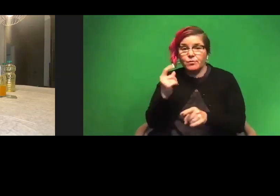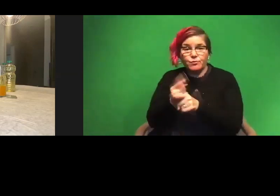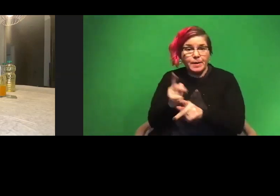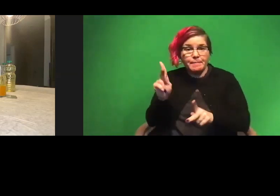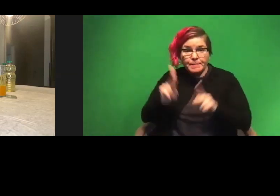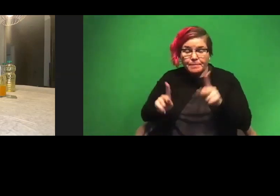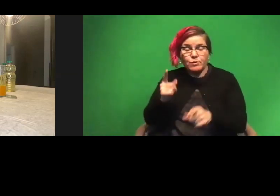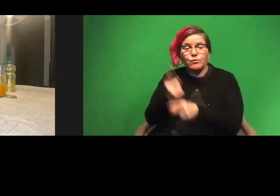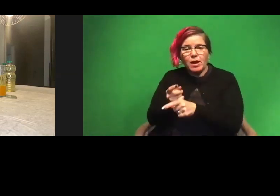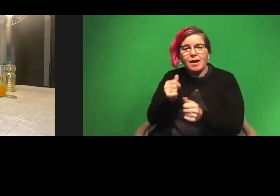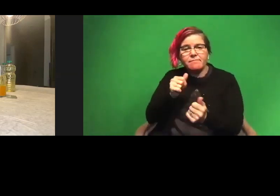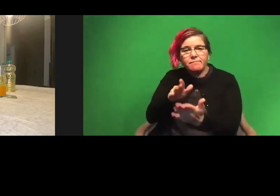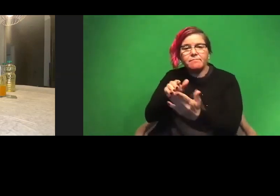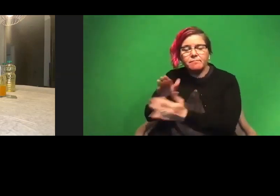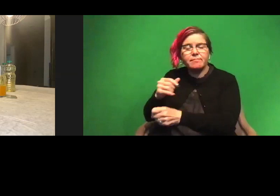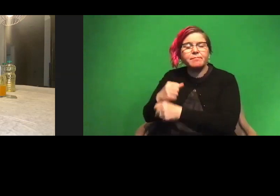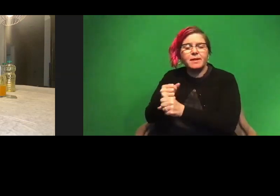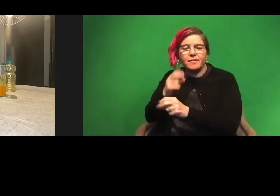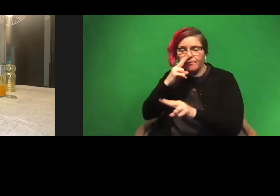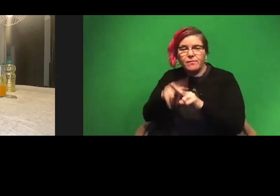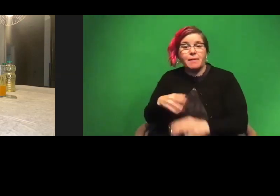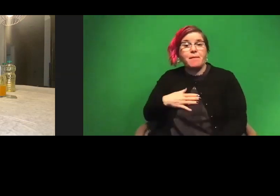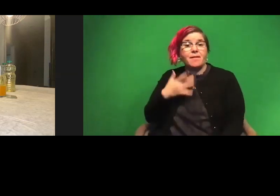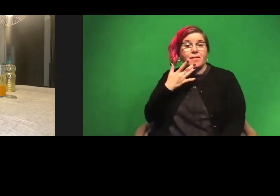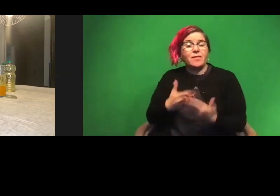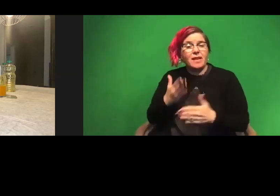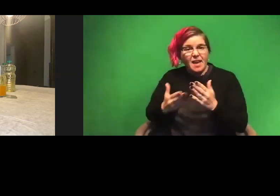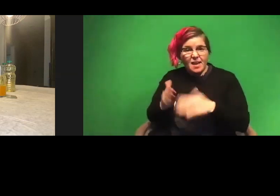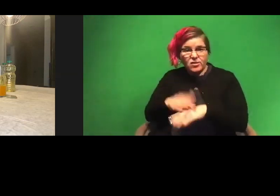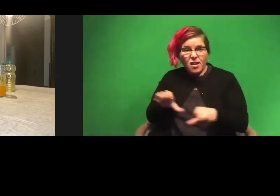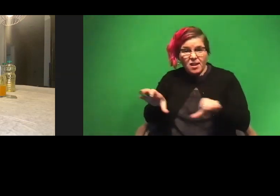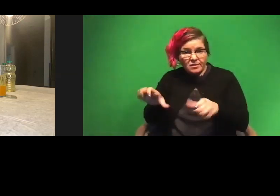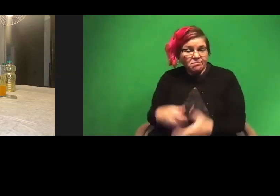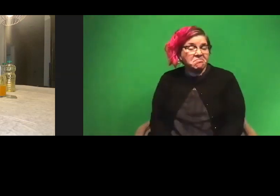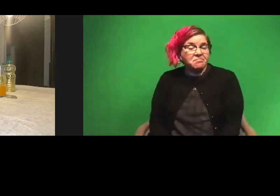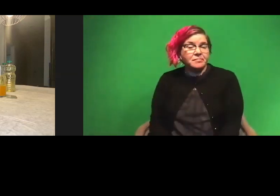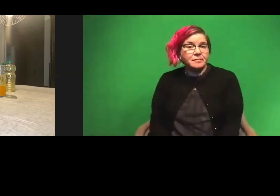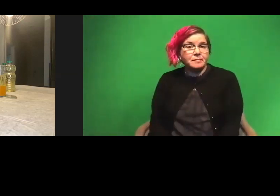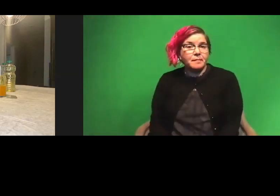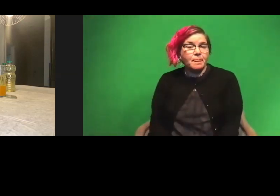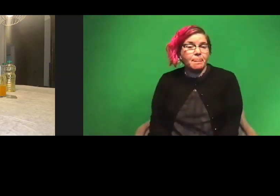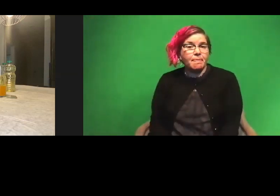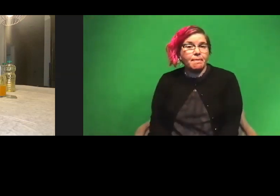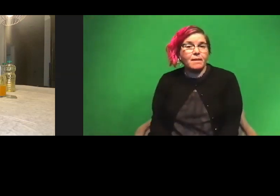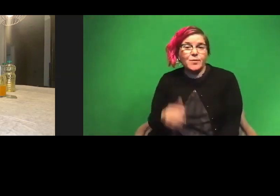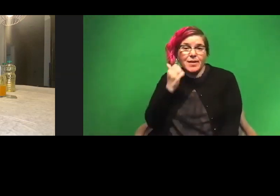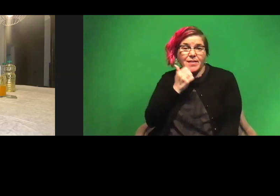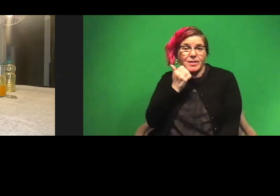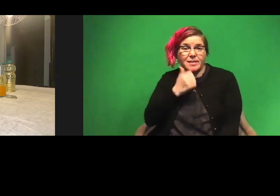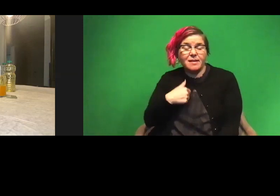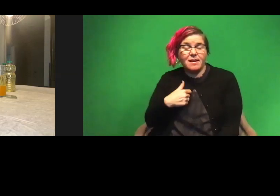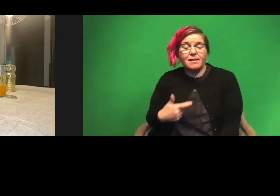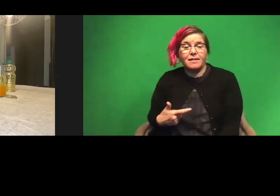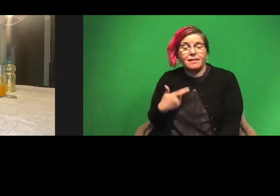right ways to make it fun. So my favorite thing is hands-on activities. Uh, and every day I live through